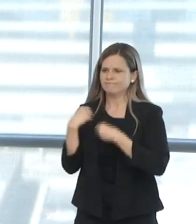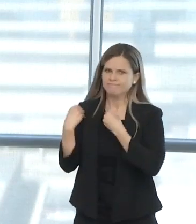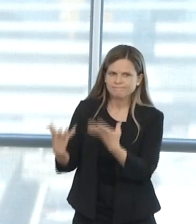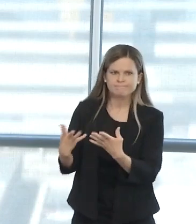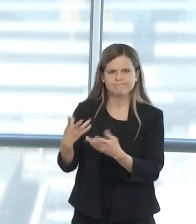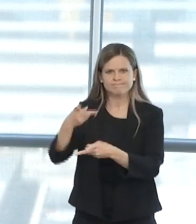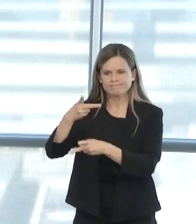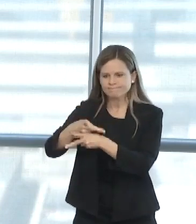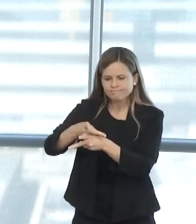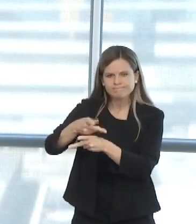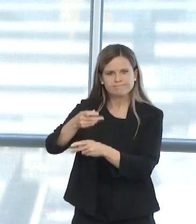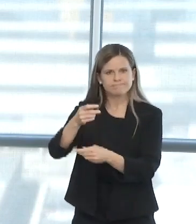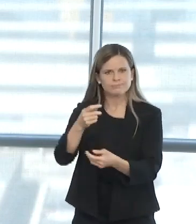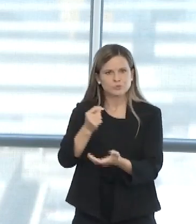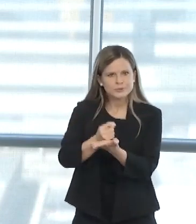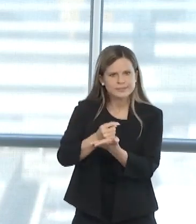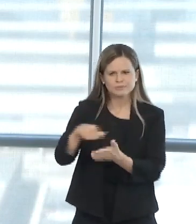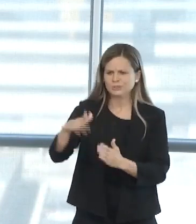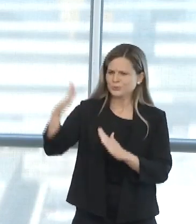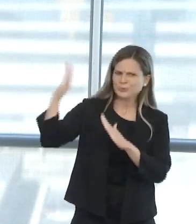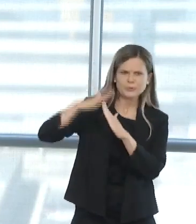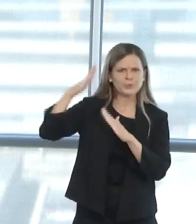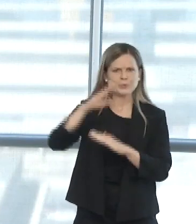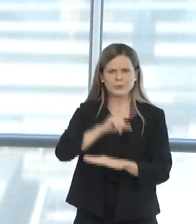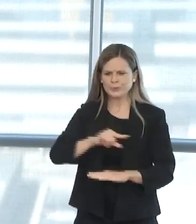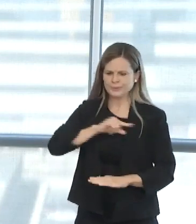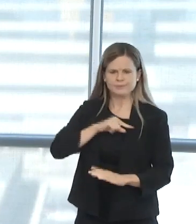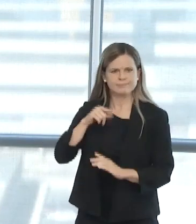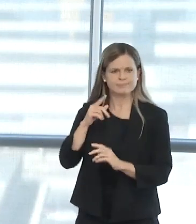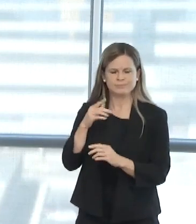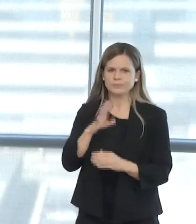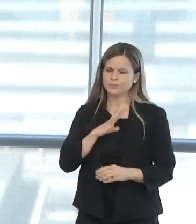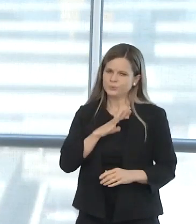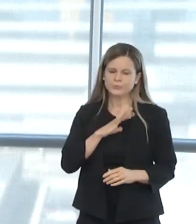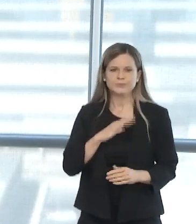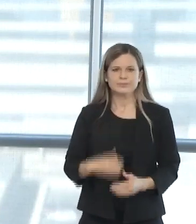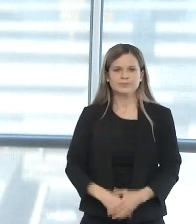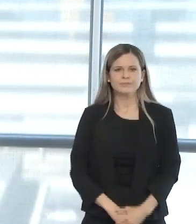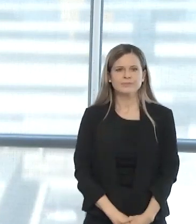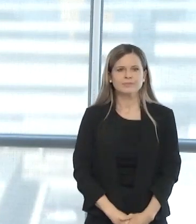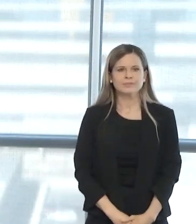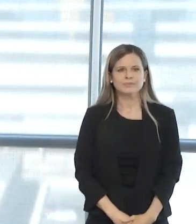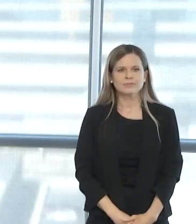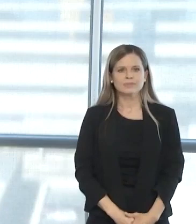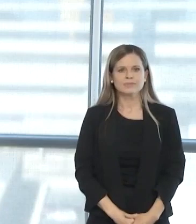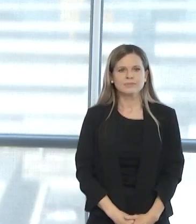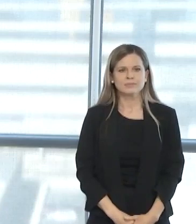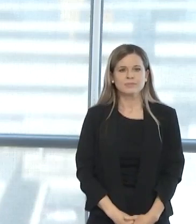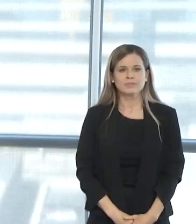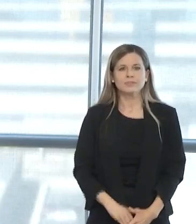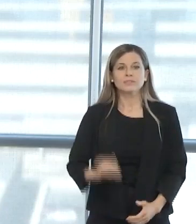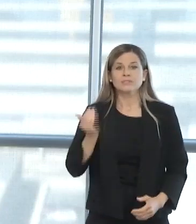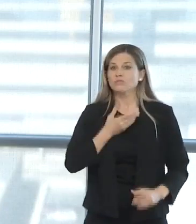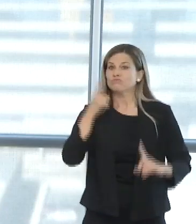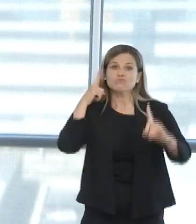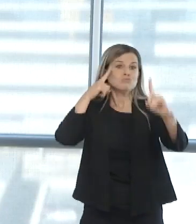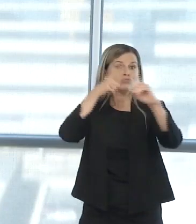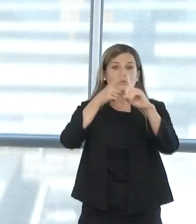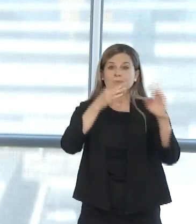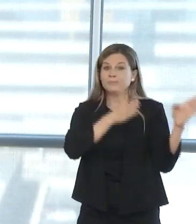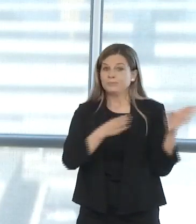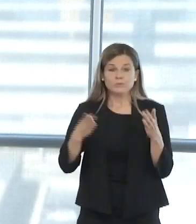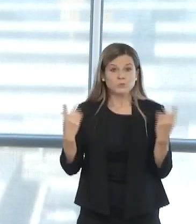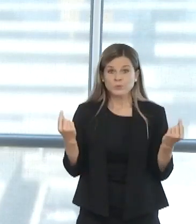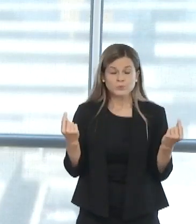leading-edge care for patients affected by COVID-19. Our overall strategy is to provide a multi